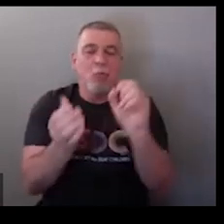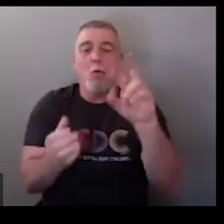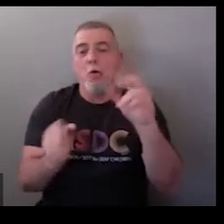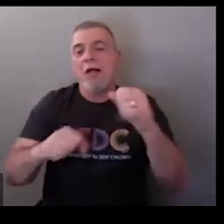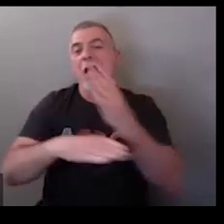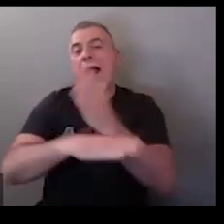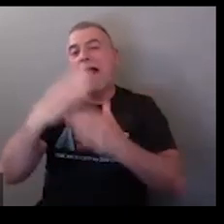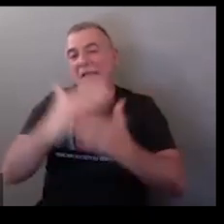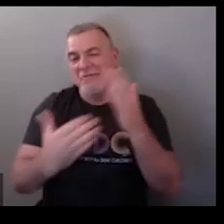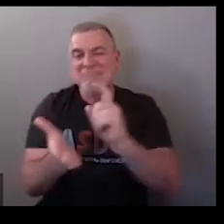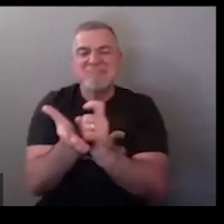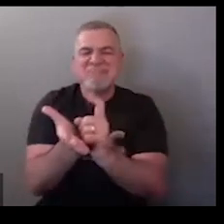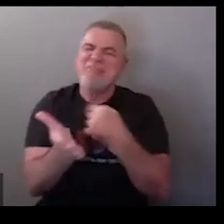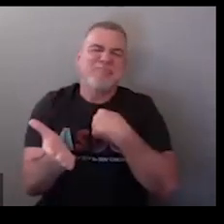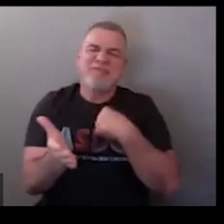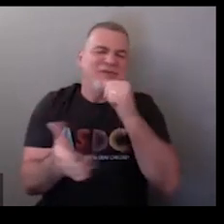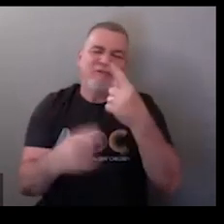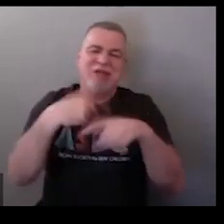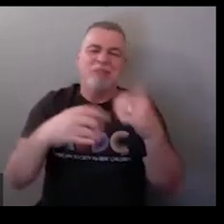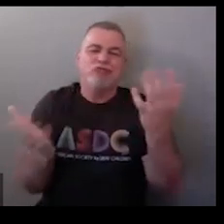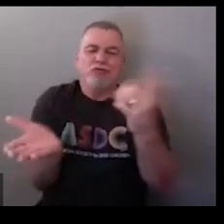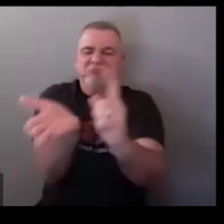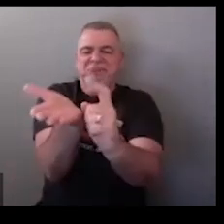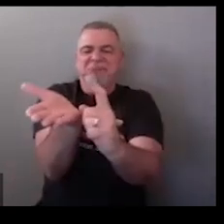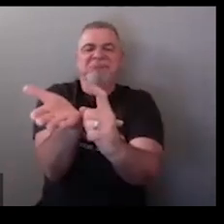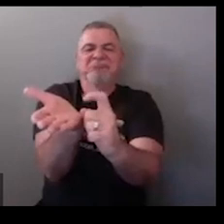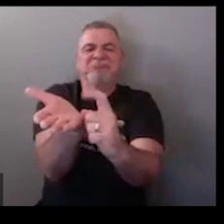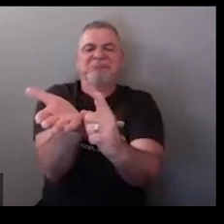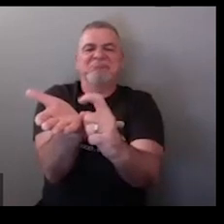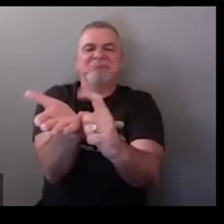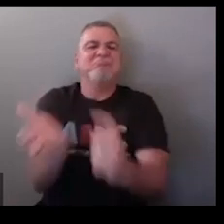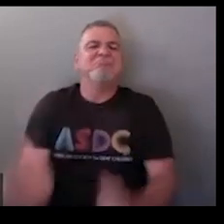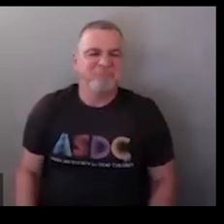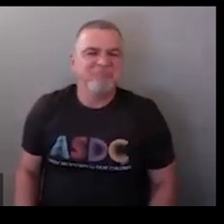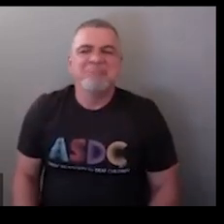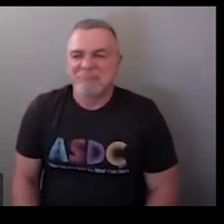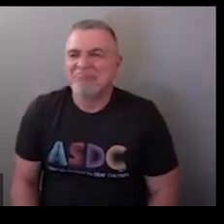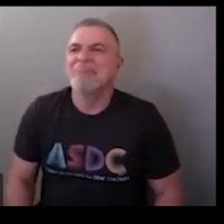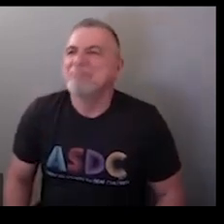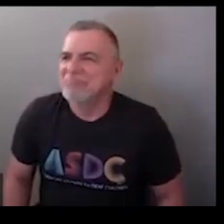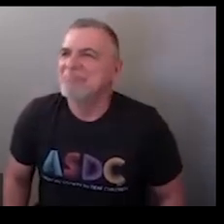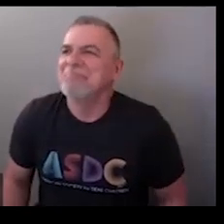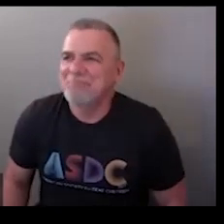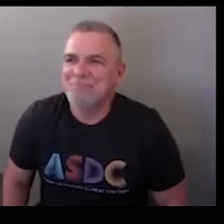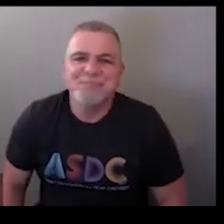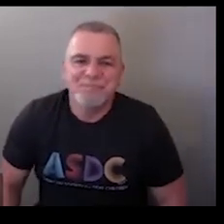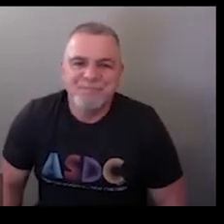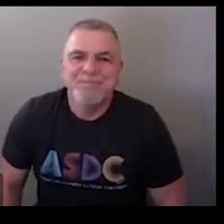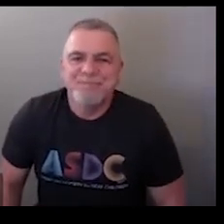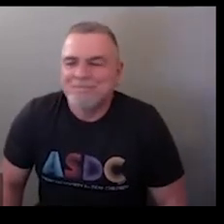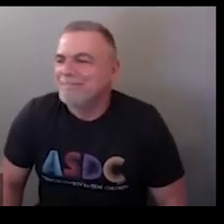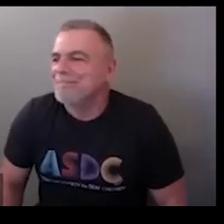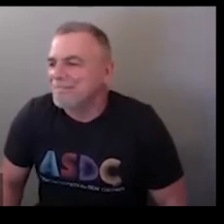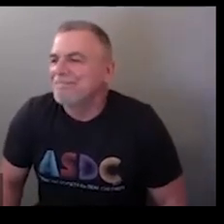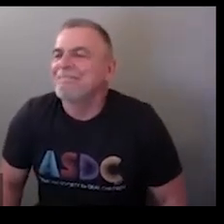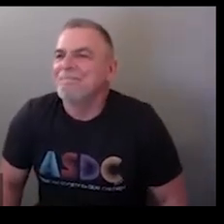we're seeing out in the community right now you can also say add that sign for hand but typically just this is pretty much what's being understood right